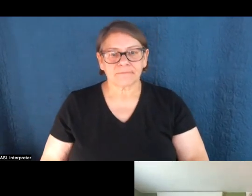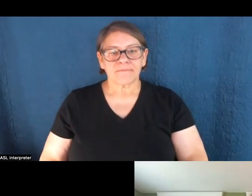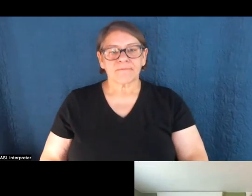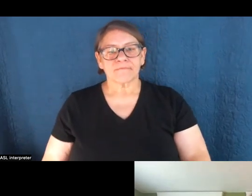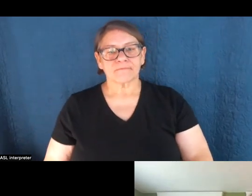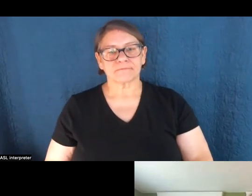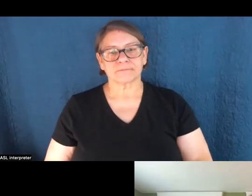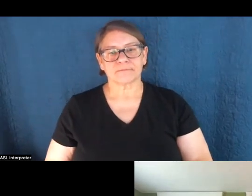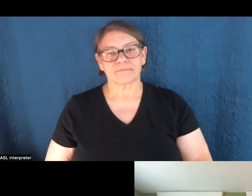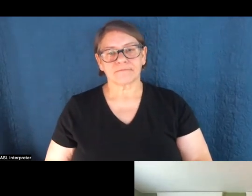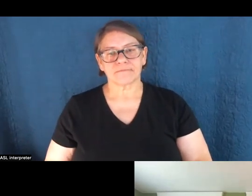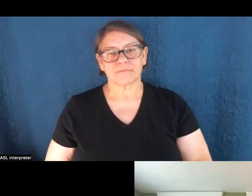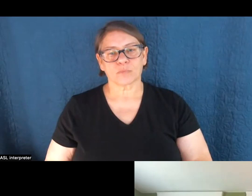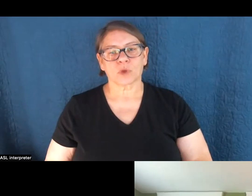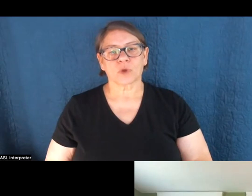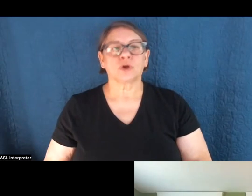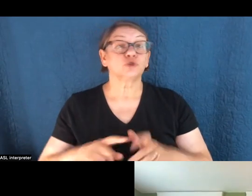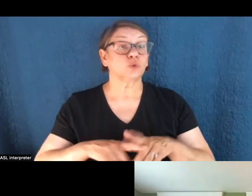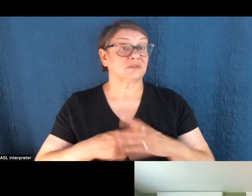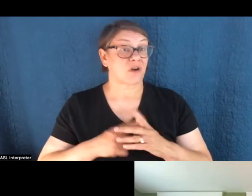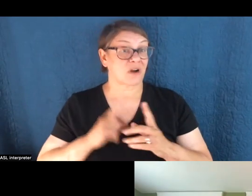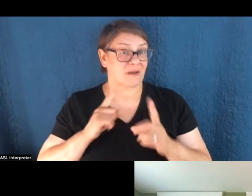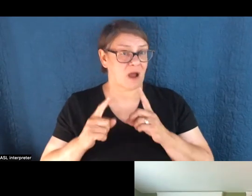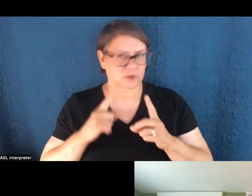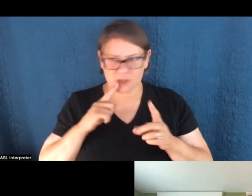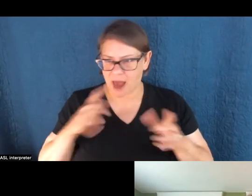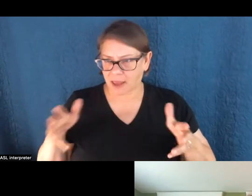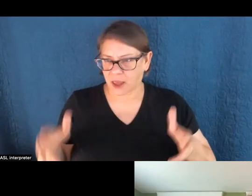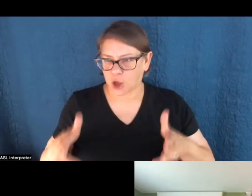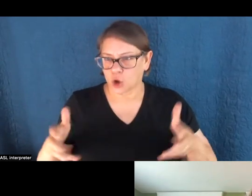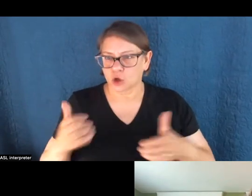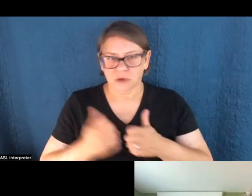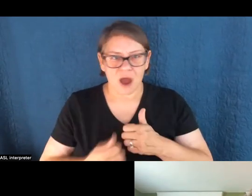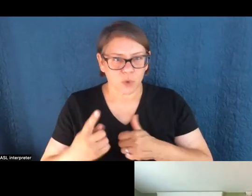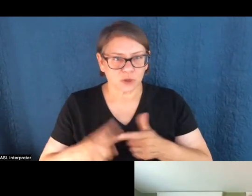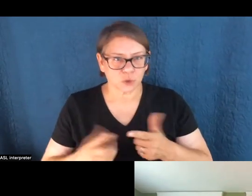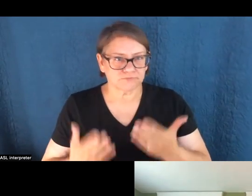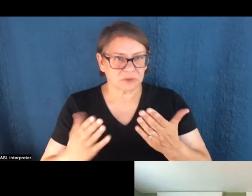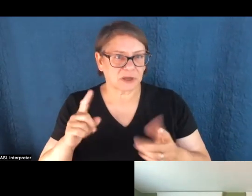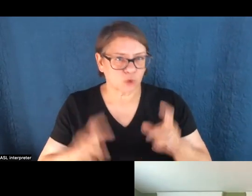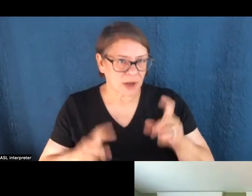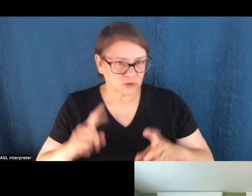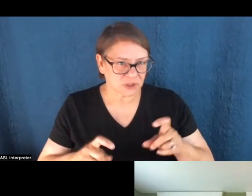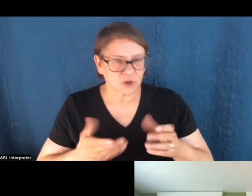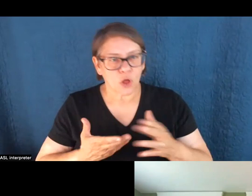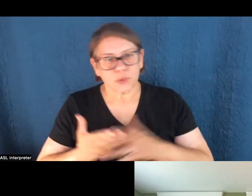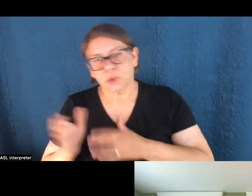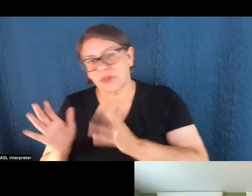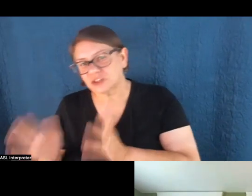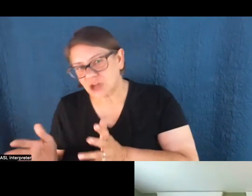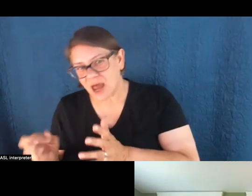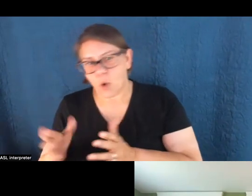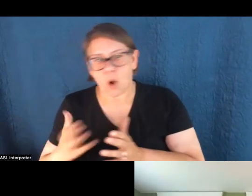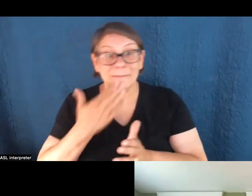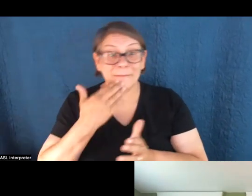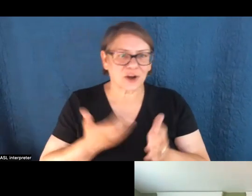So to get this conversation going, and again, I urge everyone to submit your questions either via the chat or even